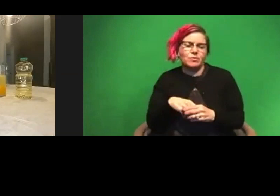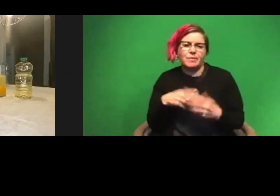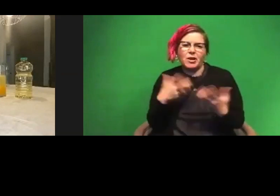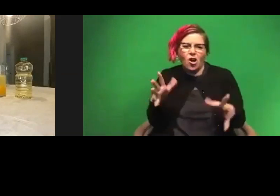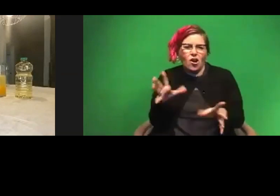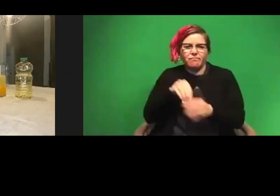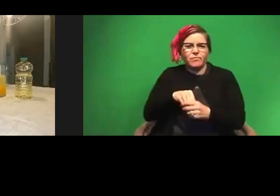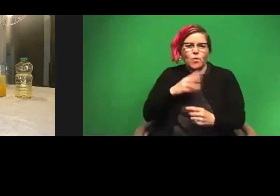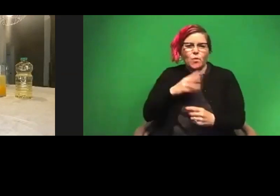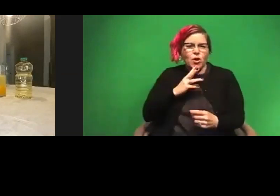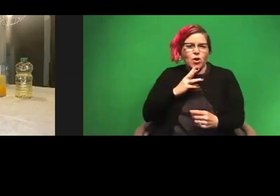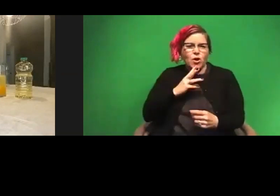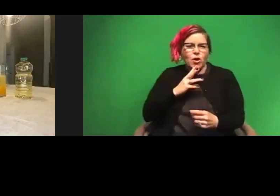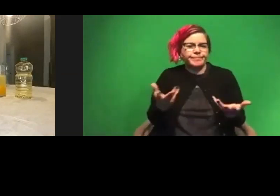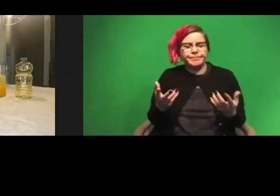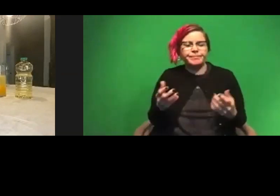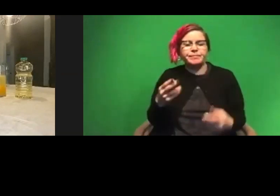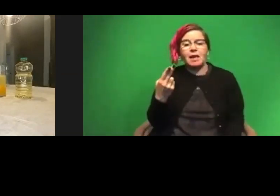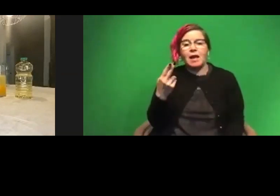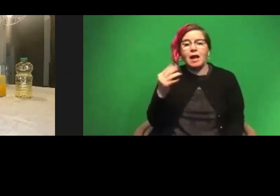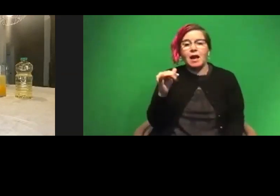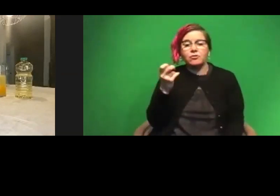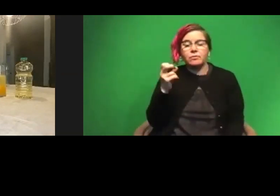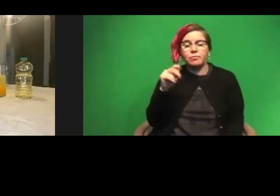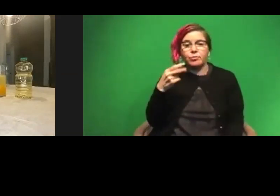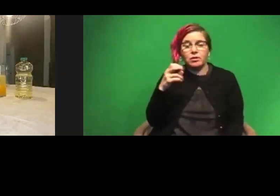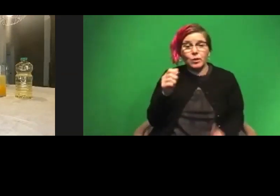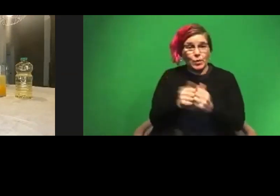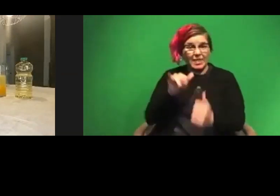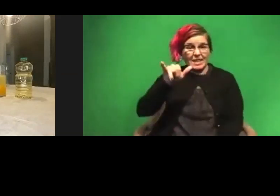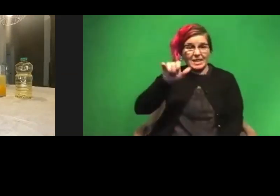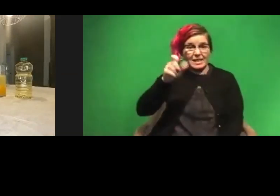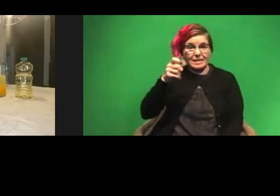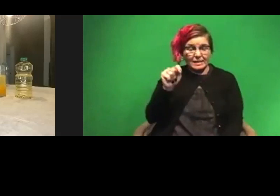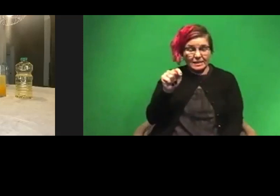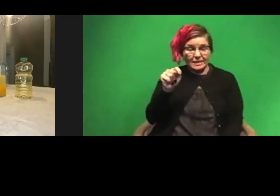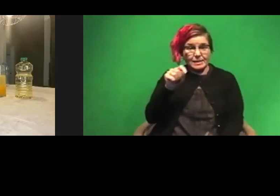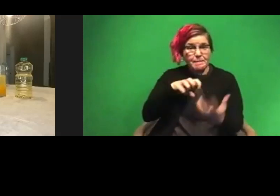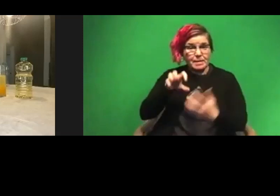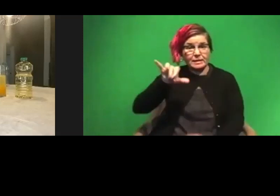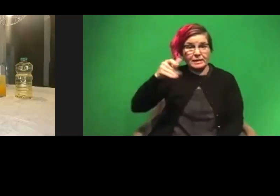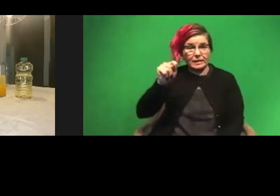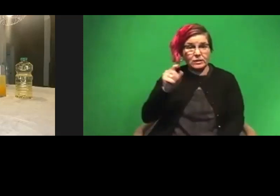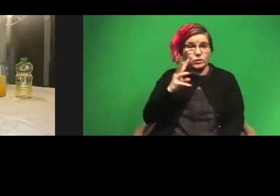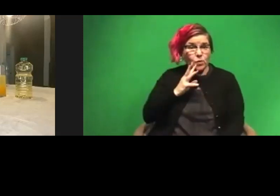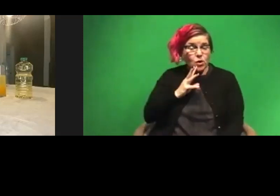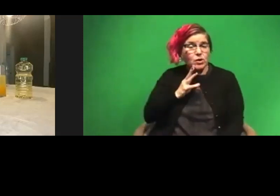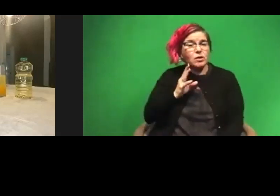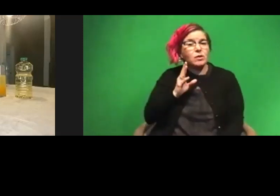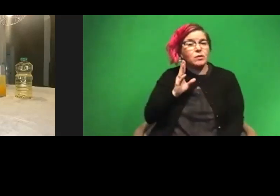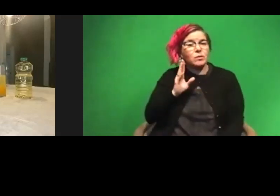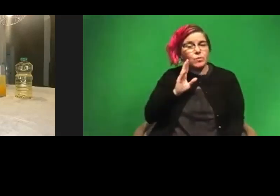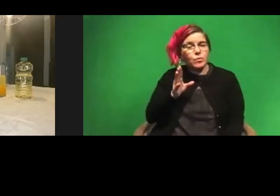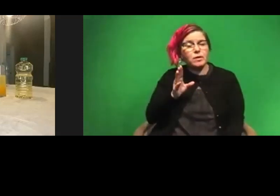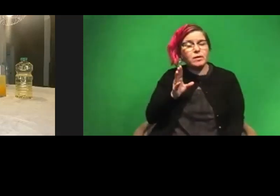it. hydrogen peroxide with yeast though, yeast, mixed yeast water is a basis of elephant's